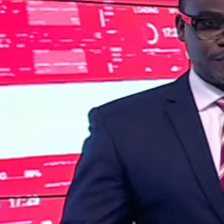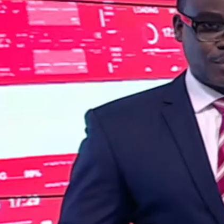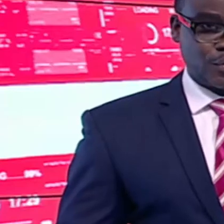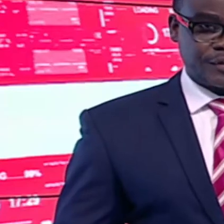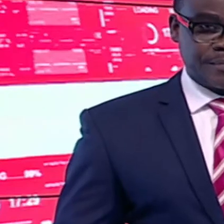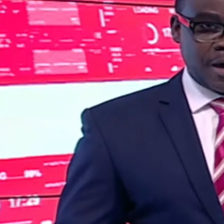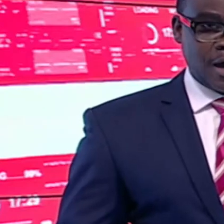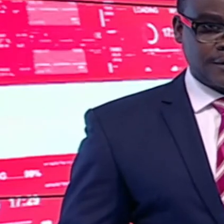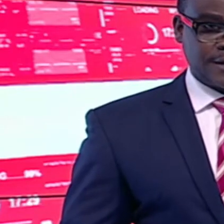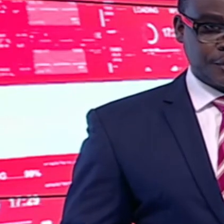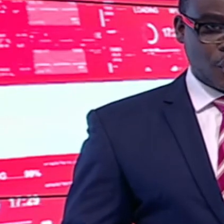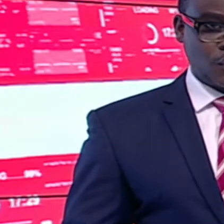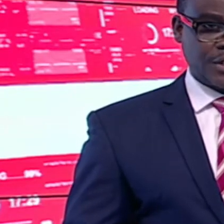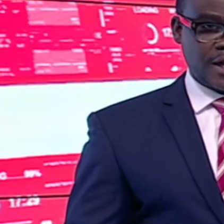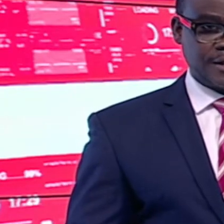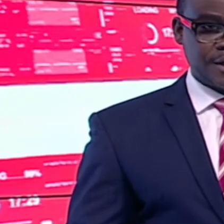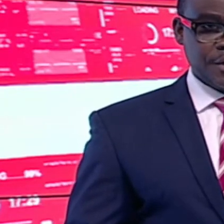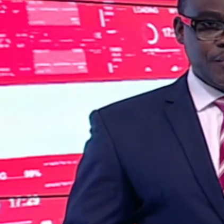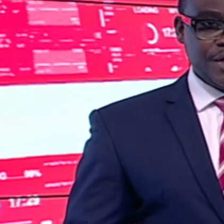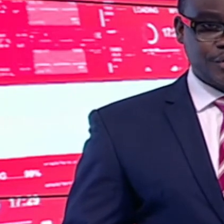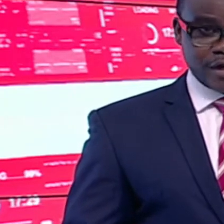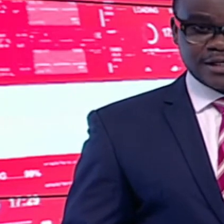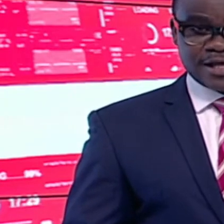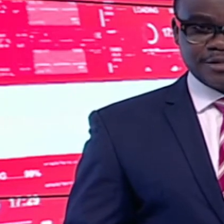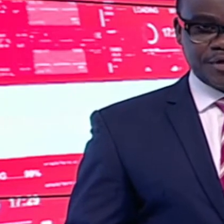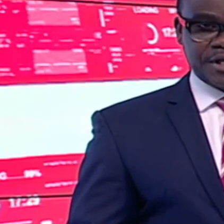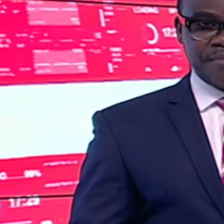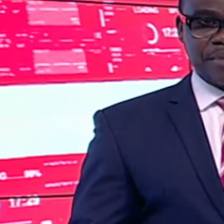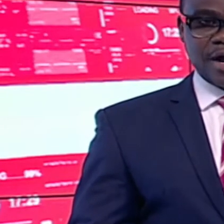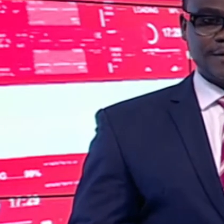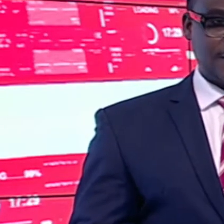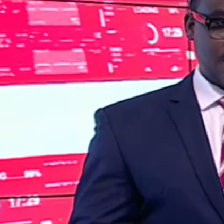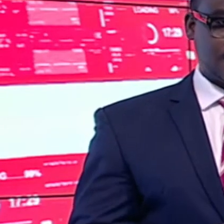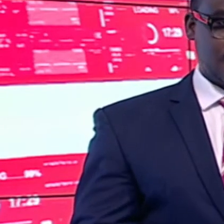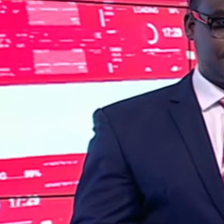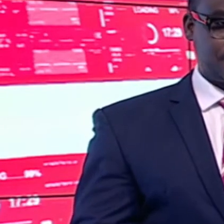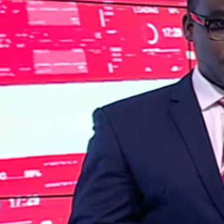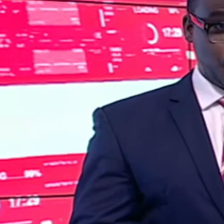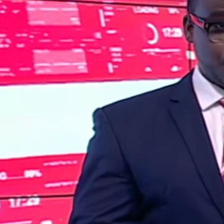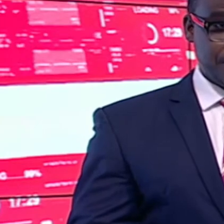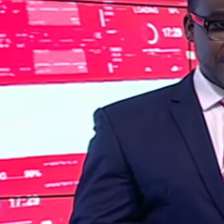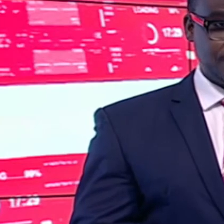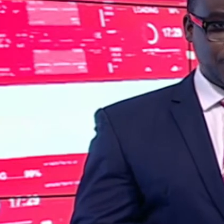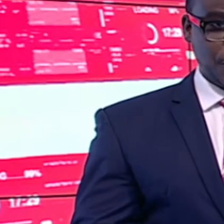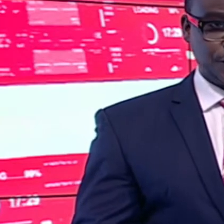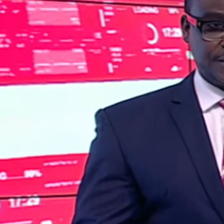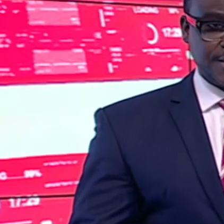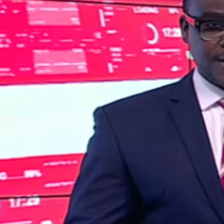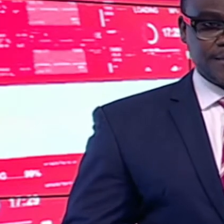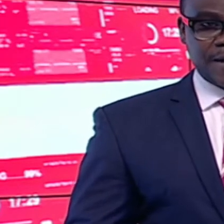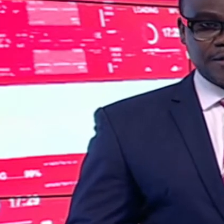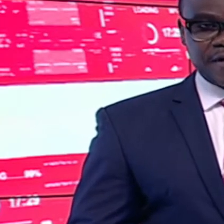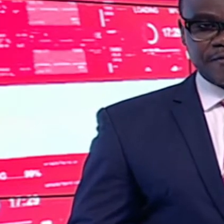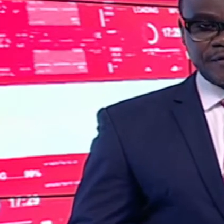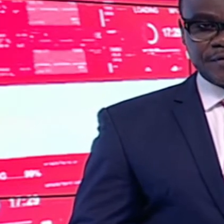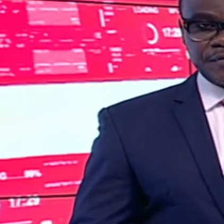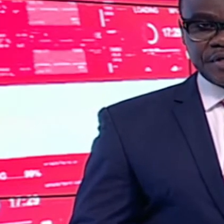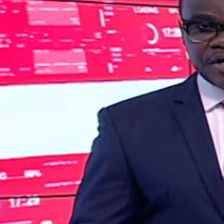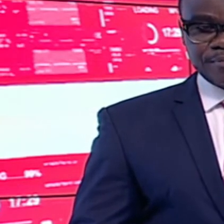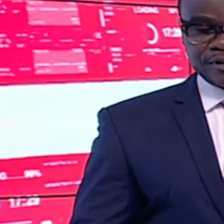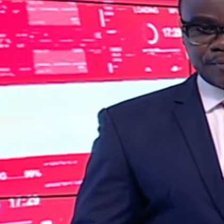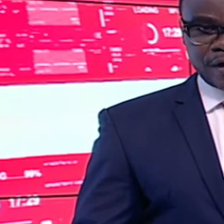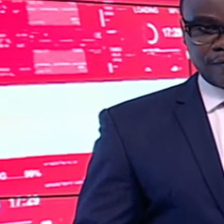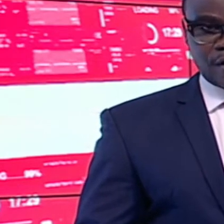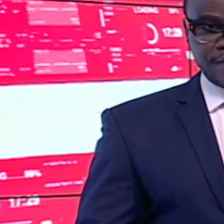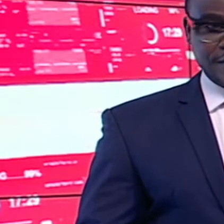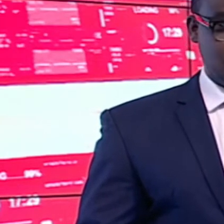The Ministry of Tourism, Arts and Culture has reiterated that drinking bars and nightclubs will remain closed as part of efforts to